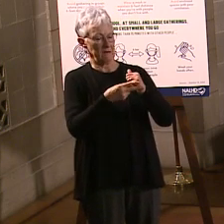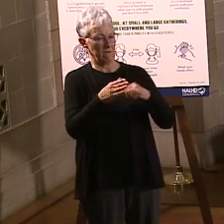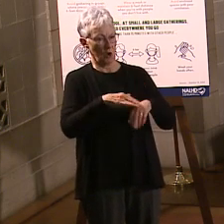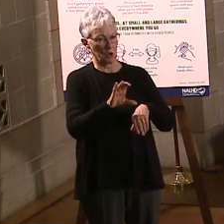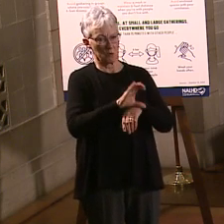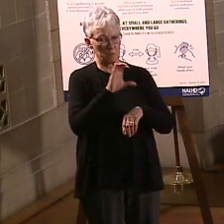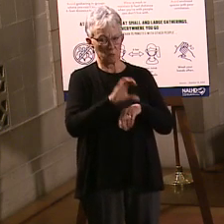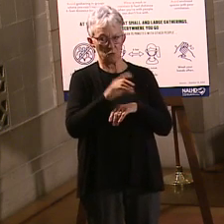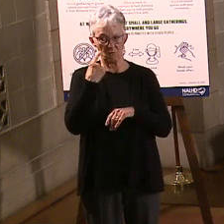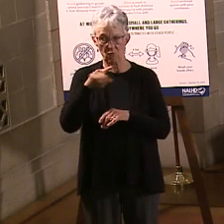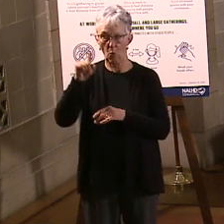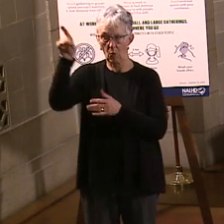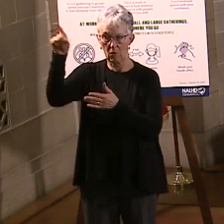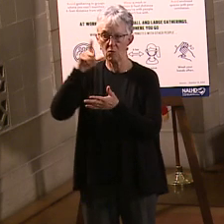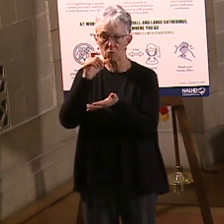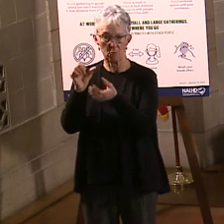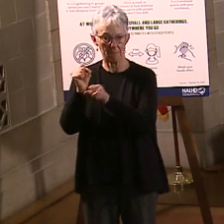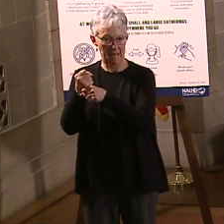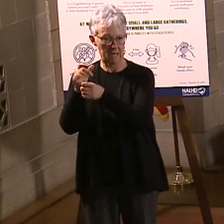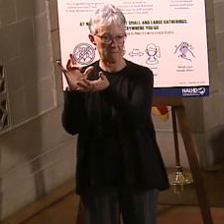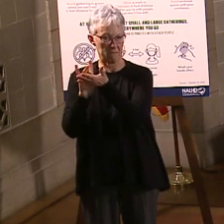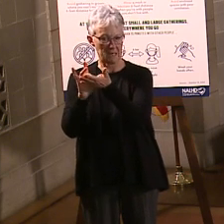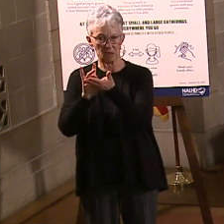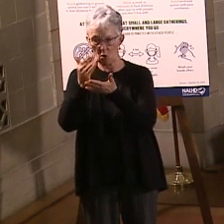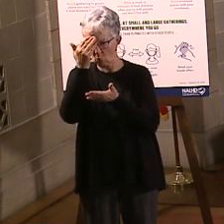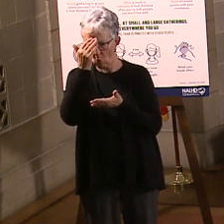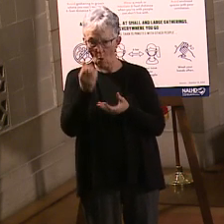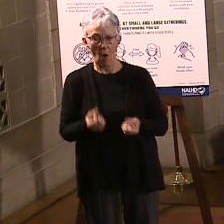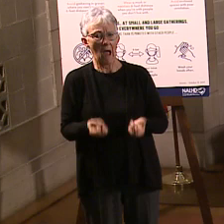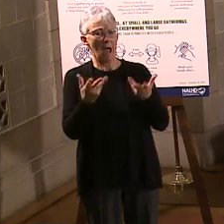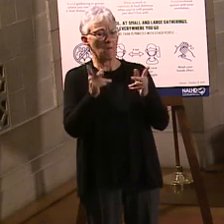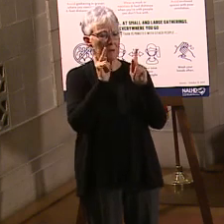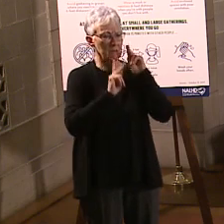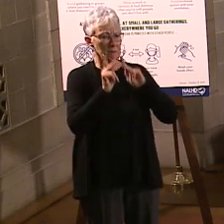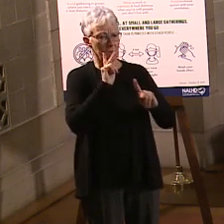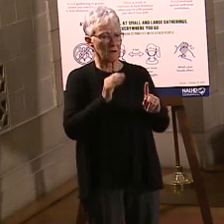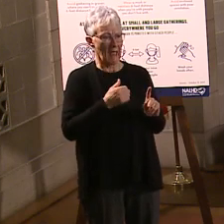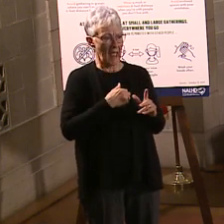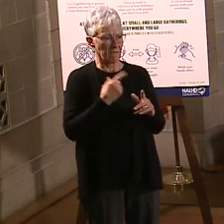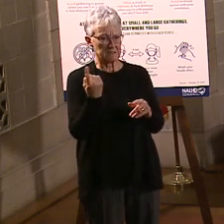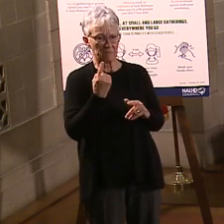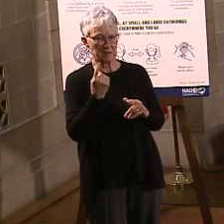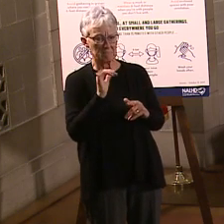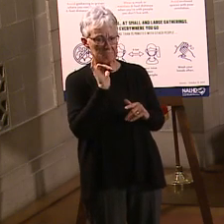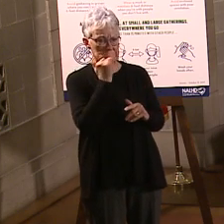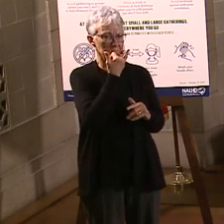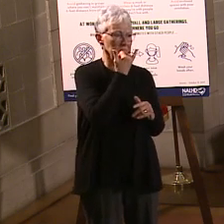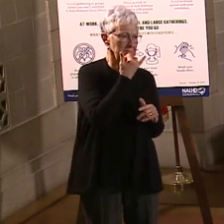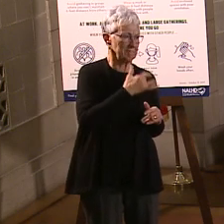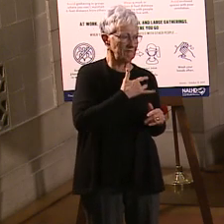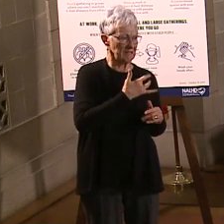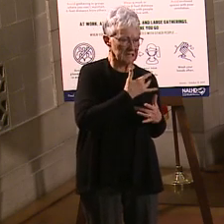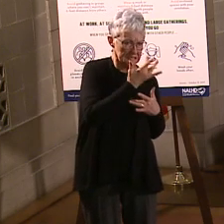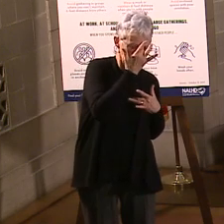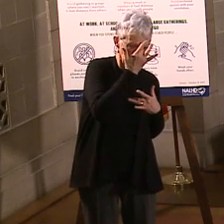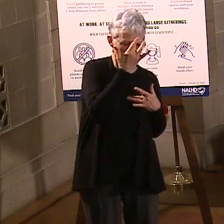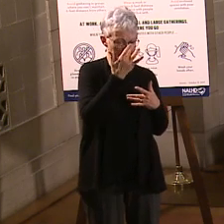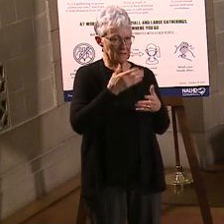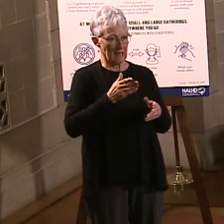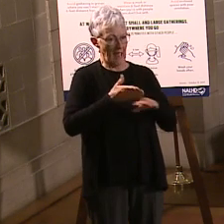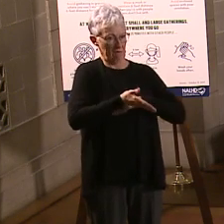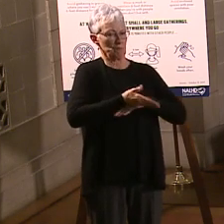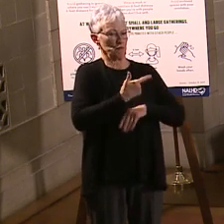But you will get that opportunity. And at the time that you get done scheduling, you will also get an email asking you to schedule for your next appointment.